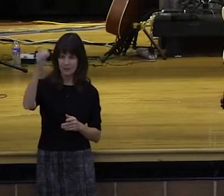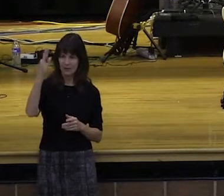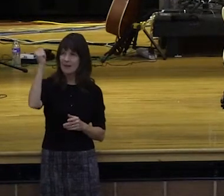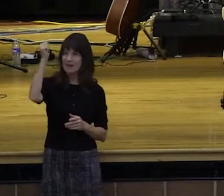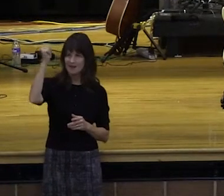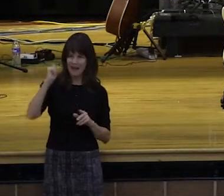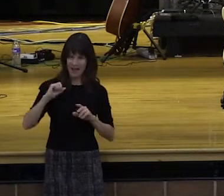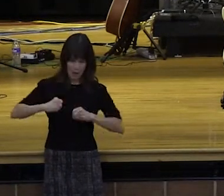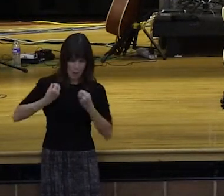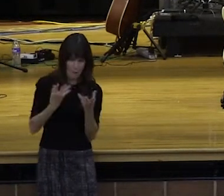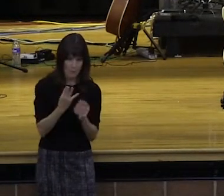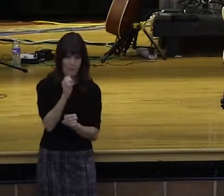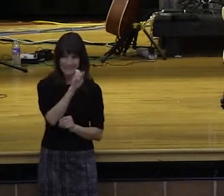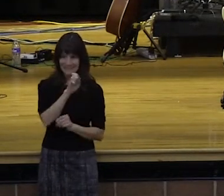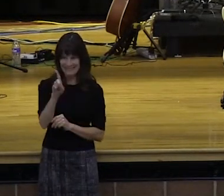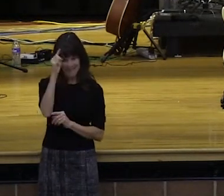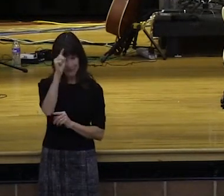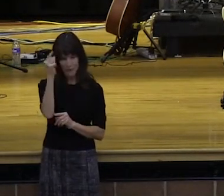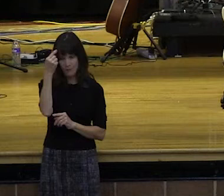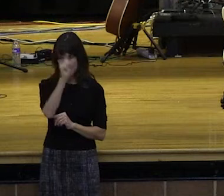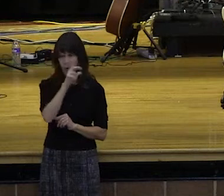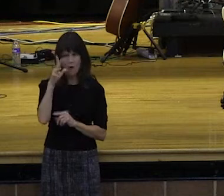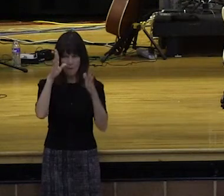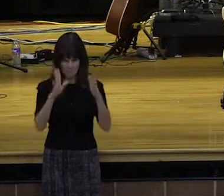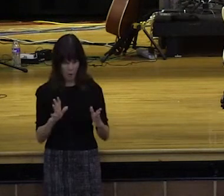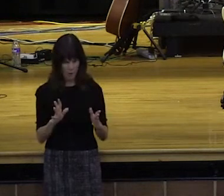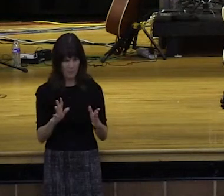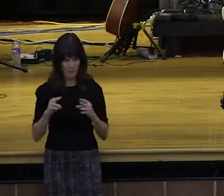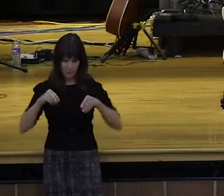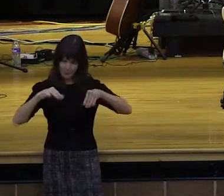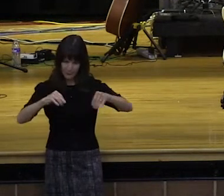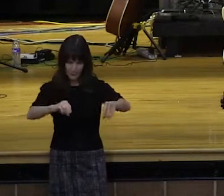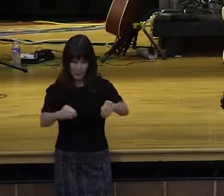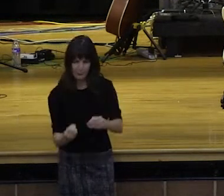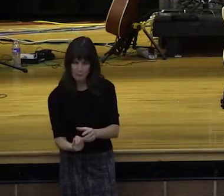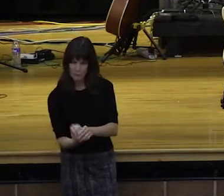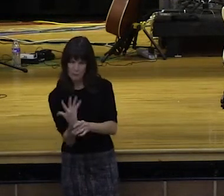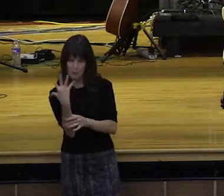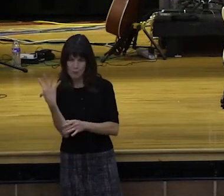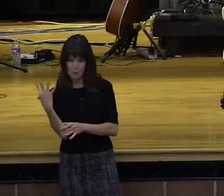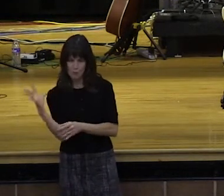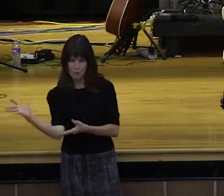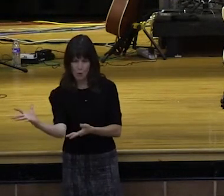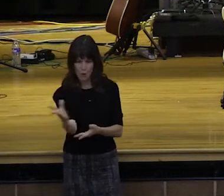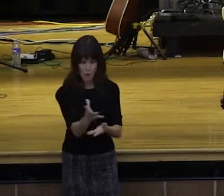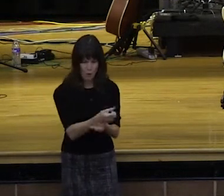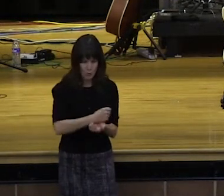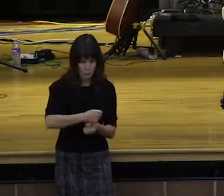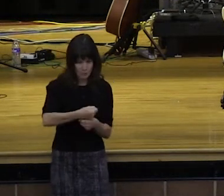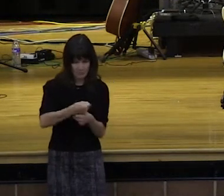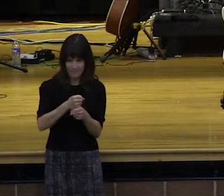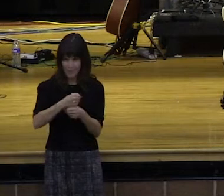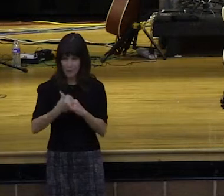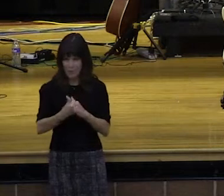more than extravagant with you. He gives you something that you then can give away, which grows into